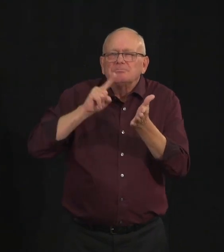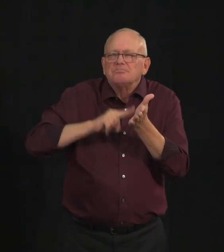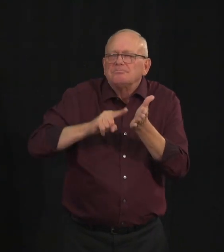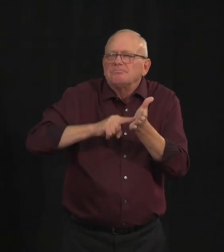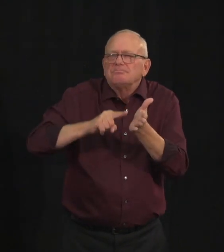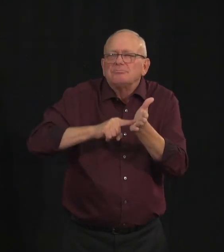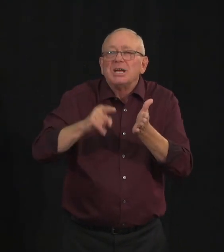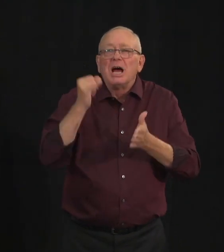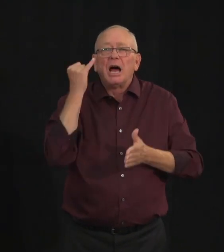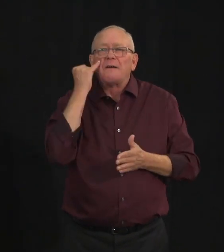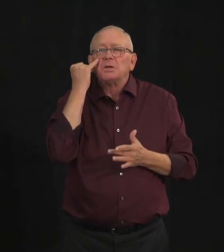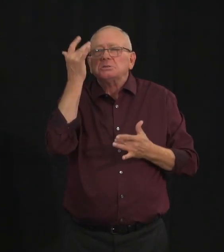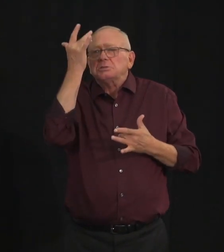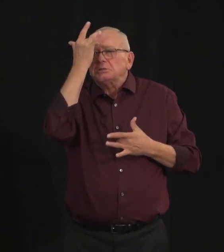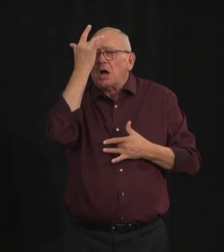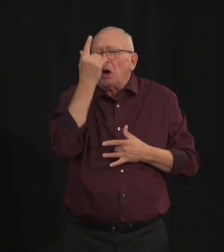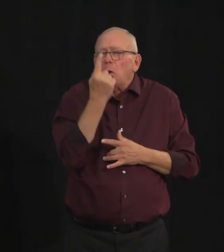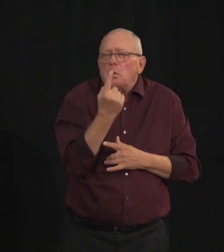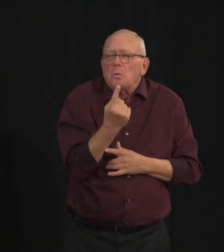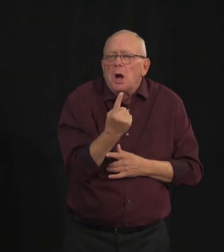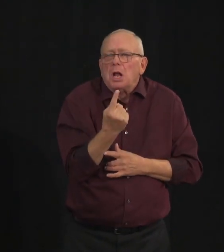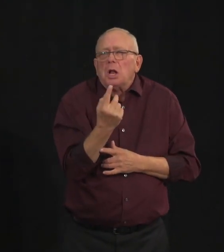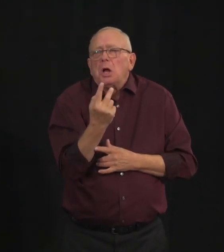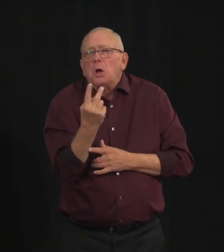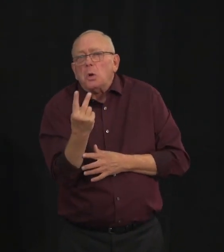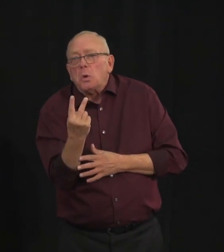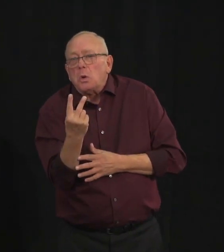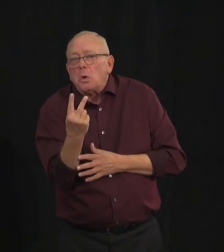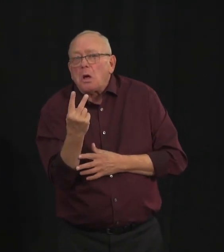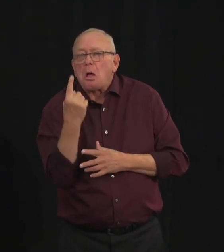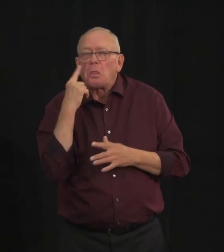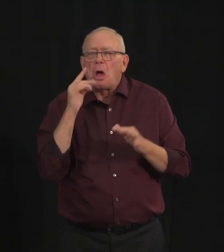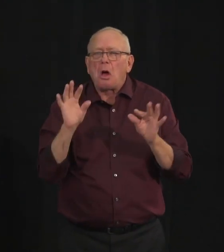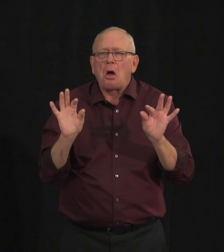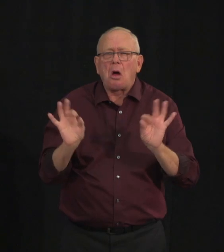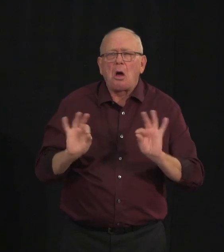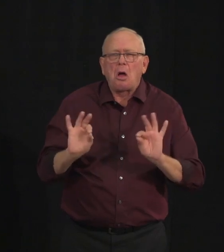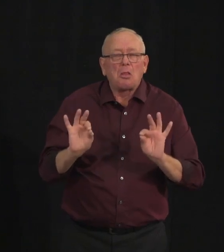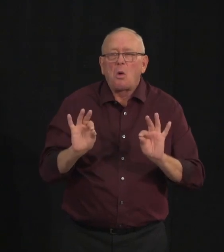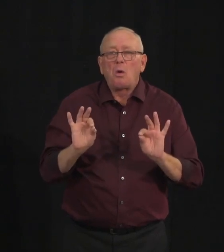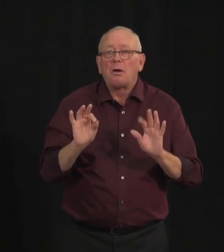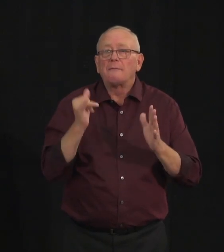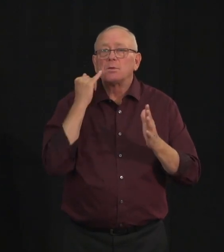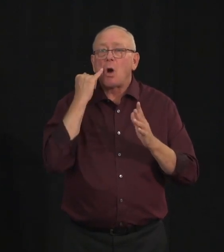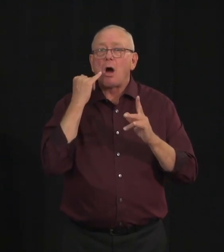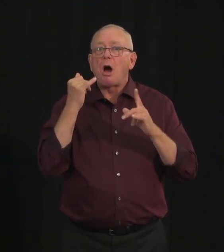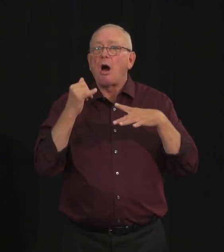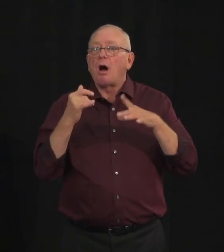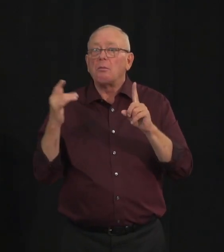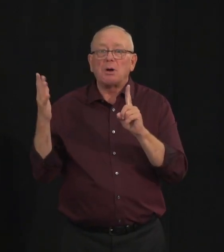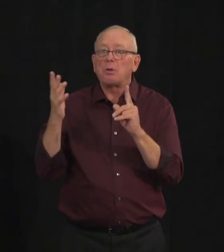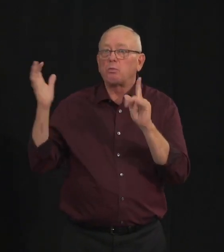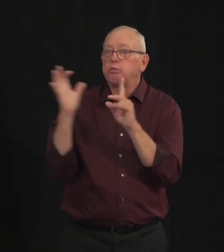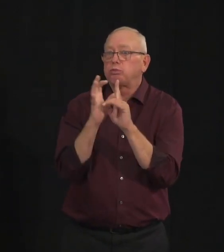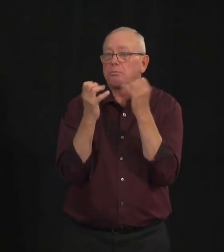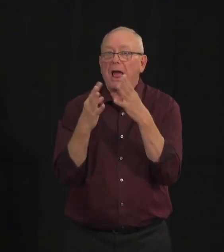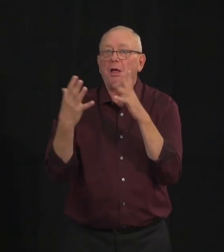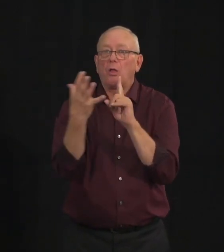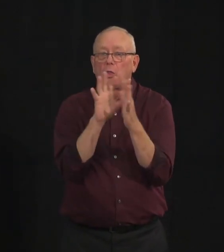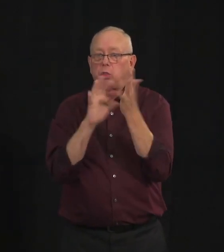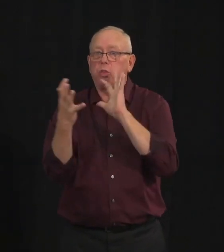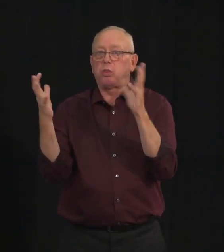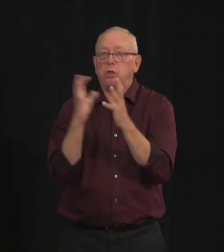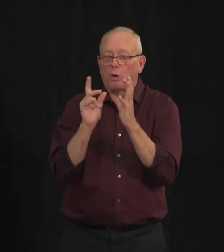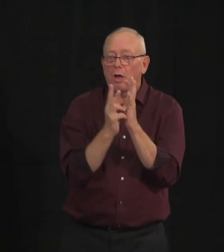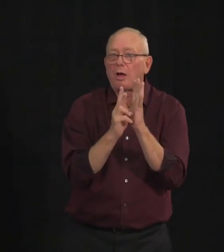school, it may happen that a large number of exposures are identified, and closure of that school may be warranted based